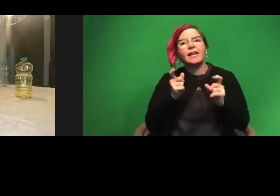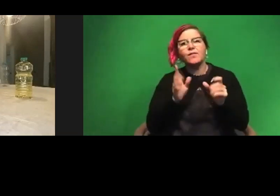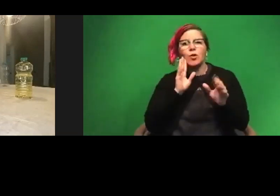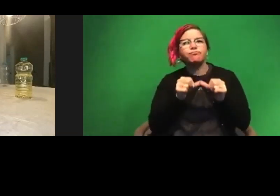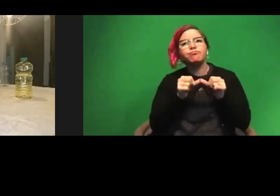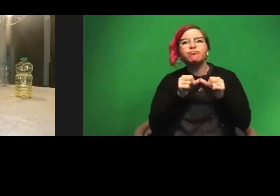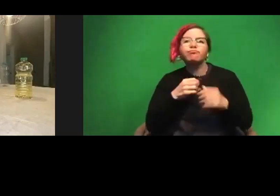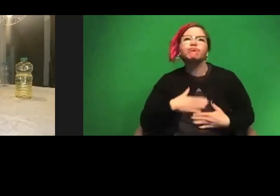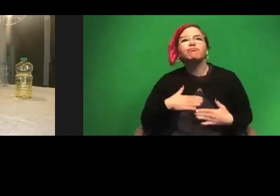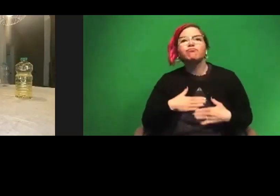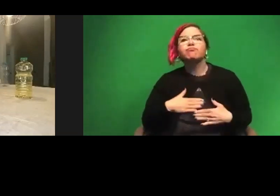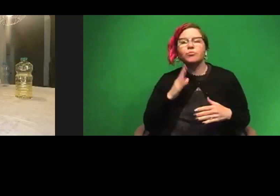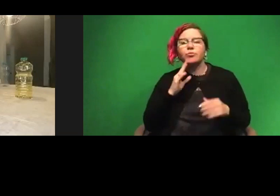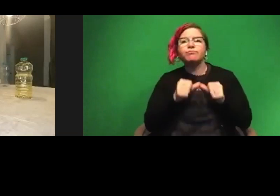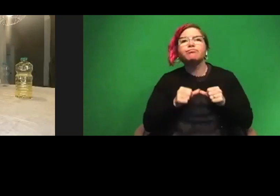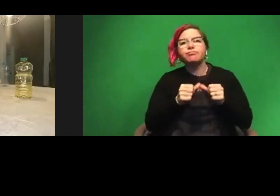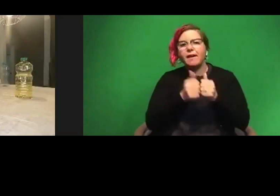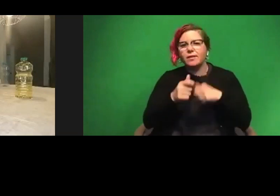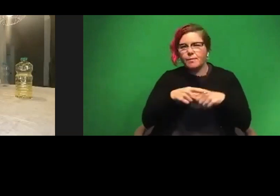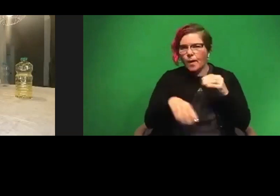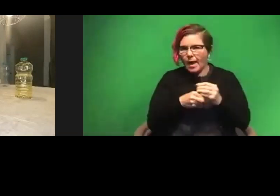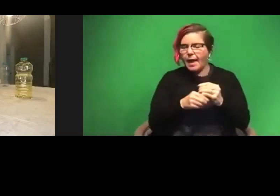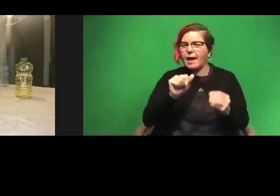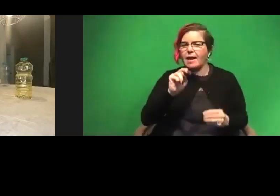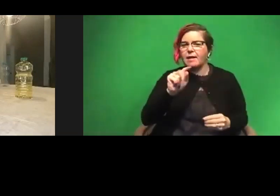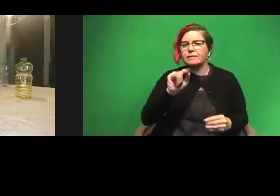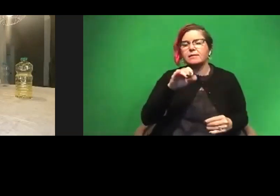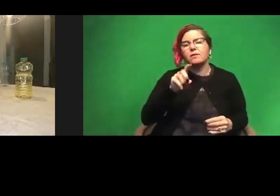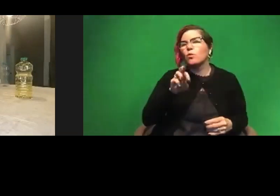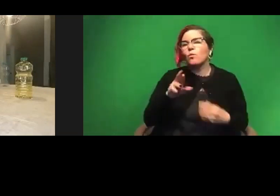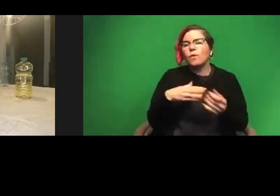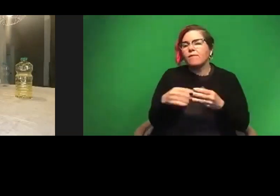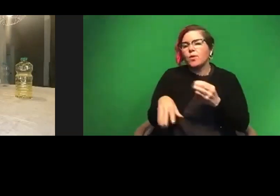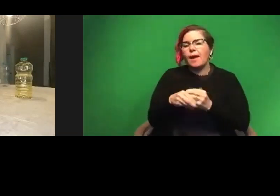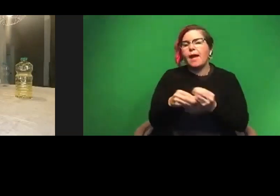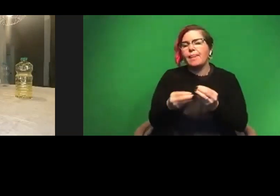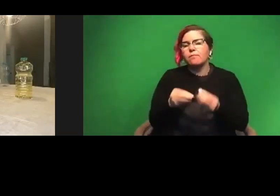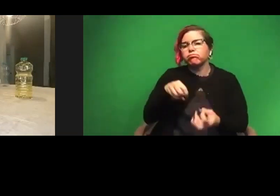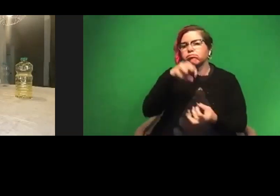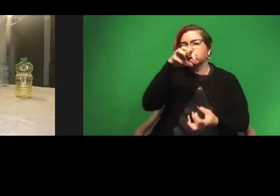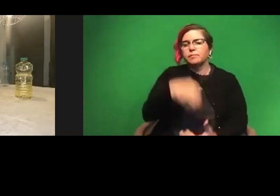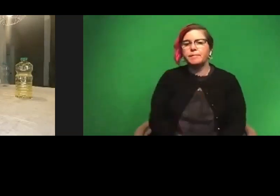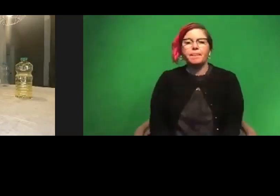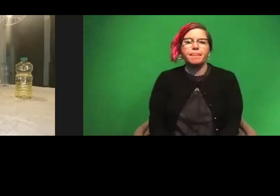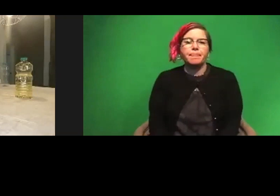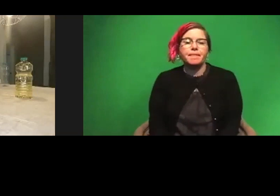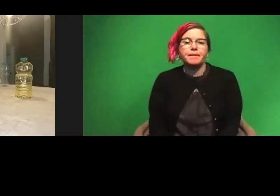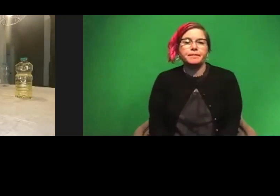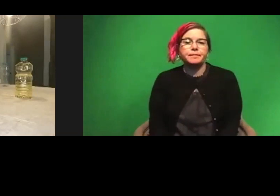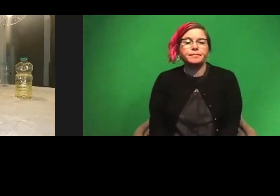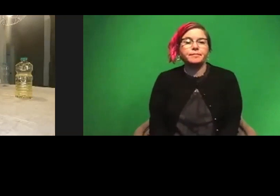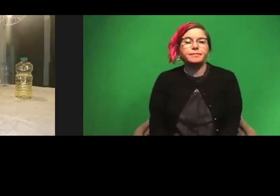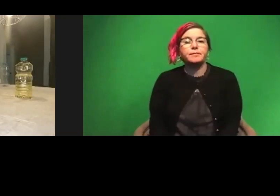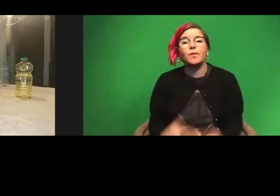it keeps going and going every time you add another antacid or whatever else you add that does the bubbling effect. So that is it for my